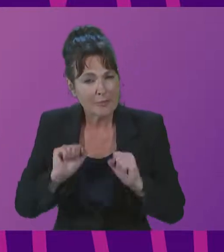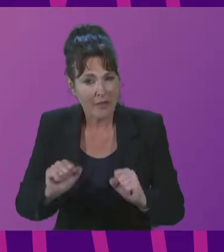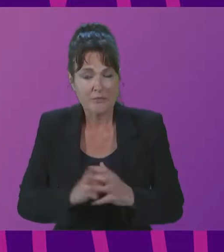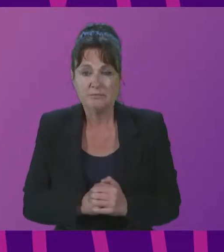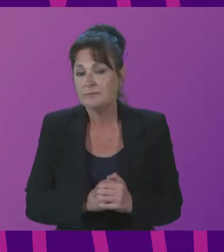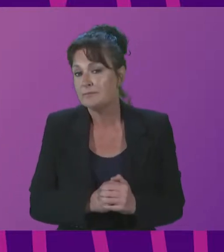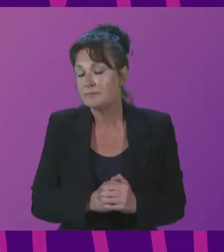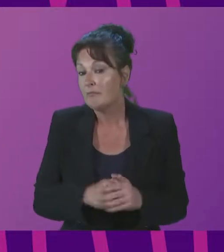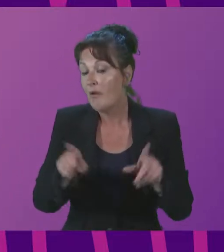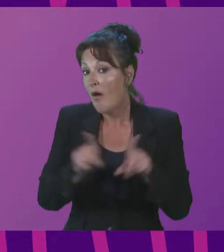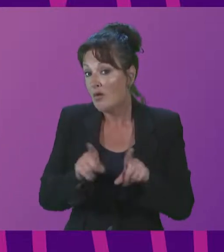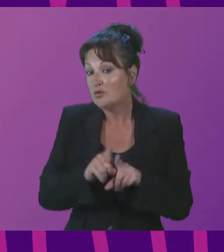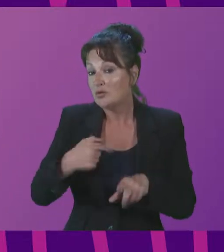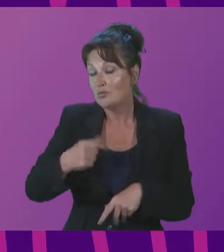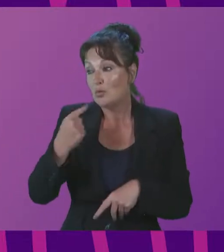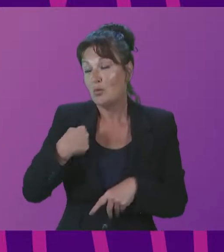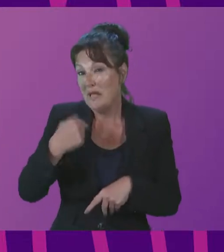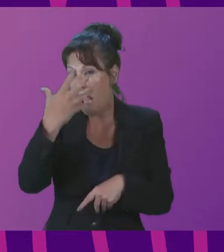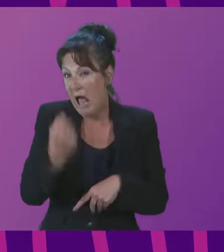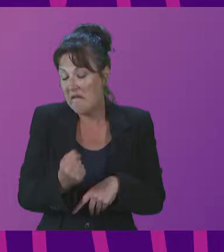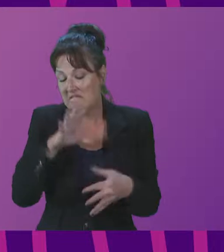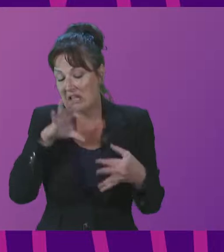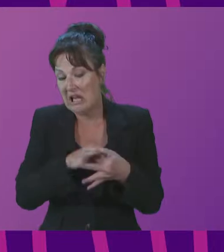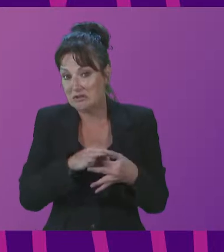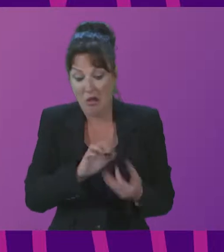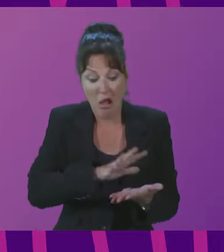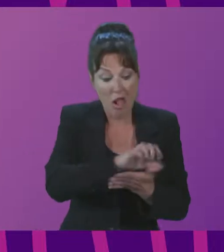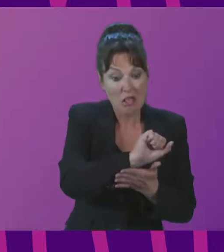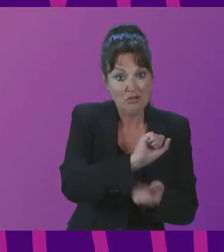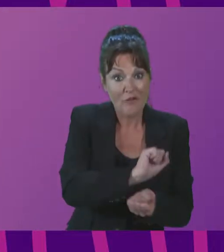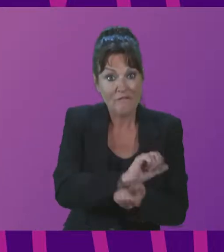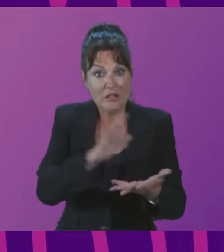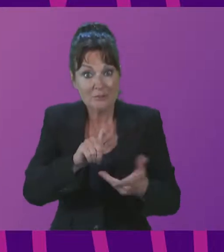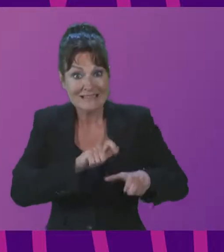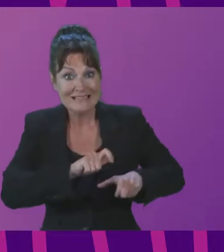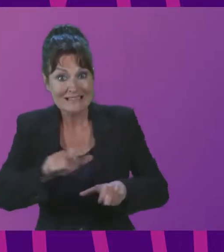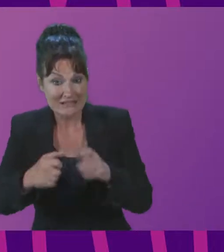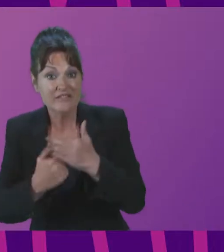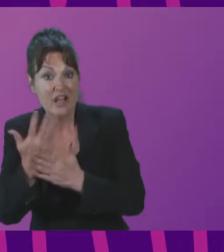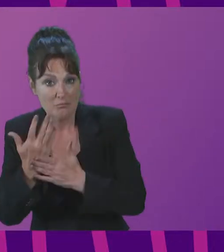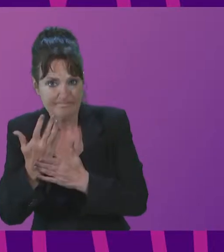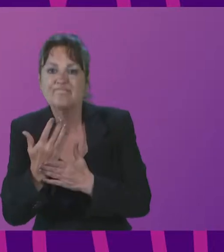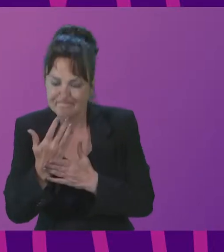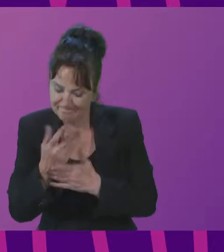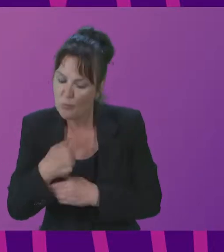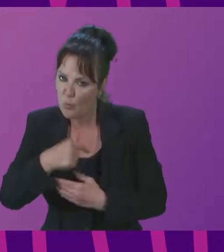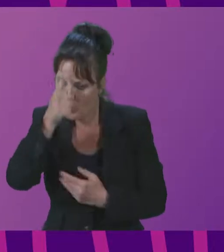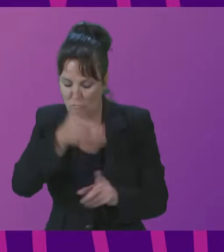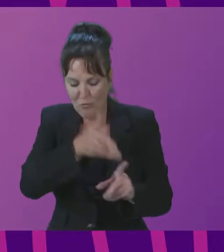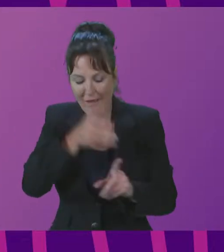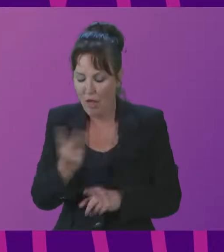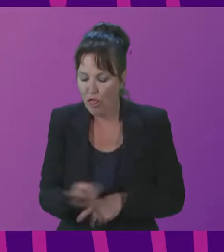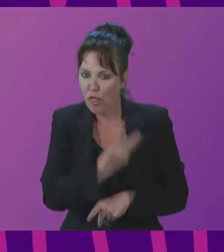cultural freedom and sustainable development. So, our policies reflect this vision and